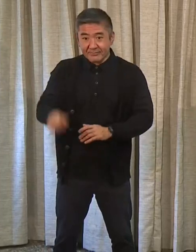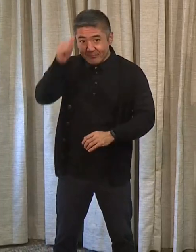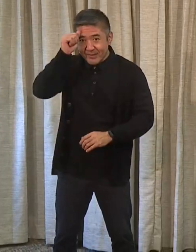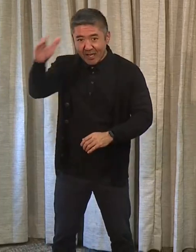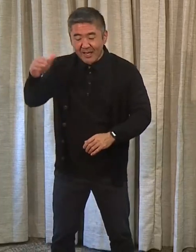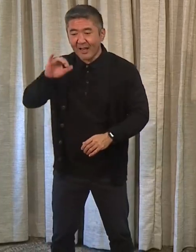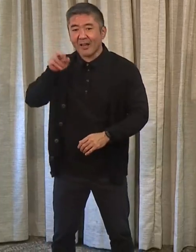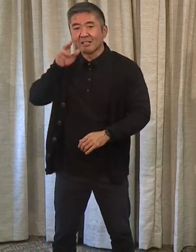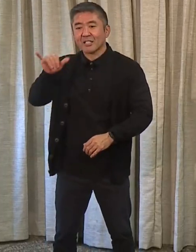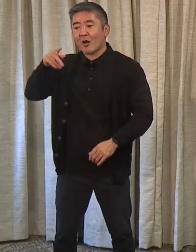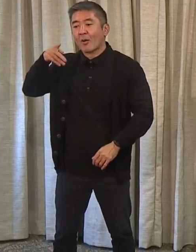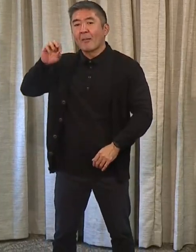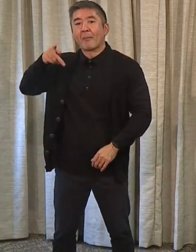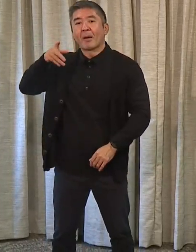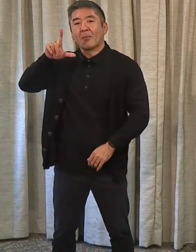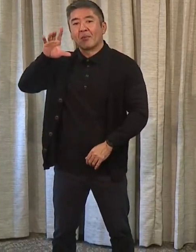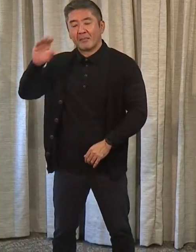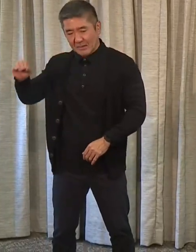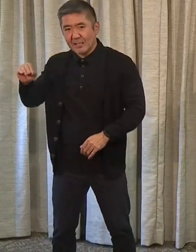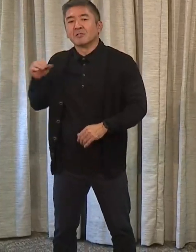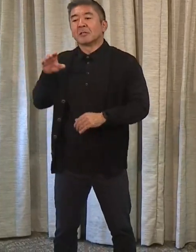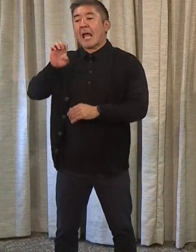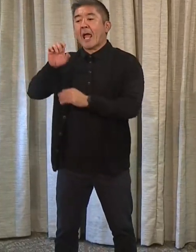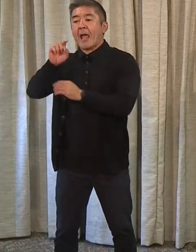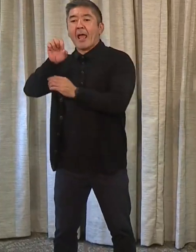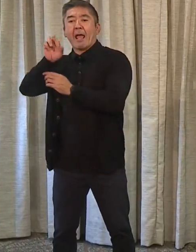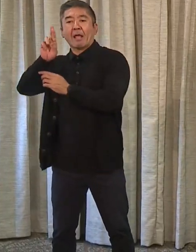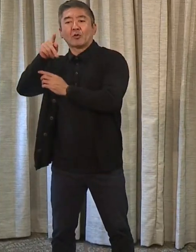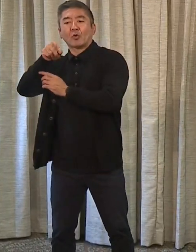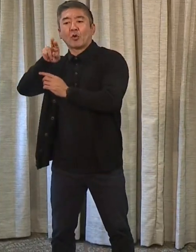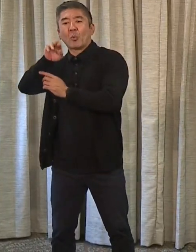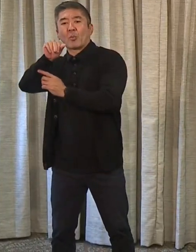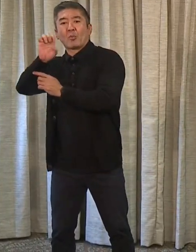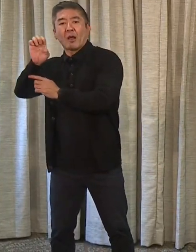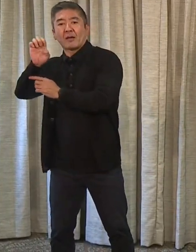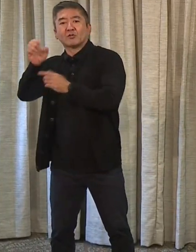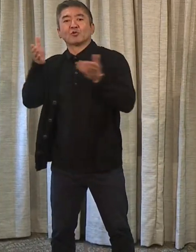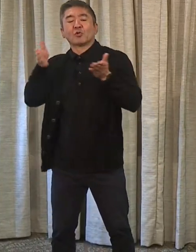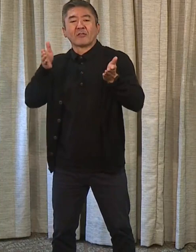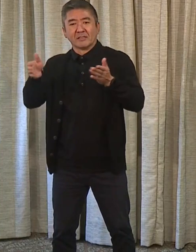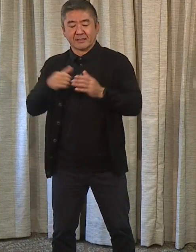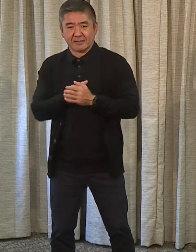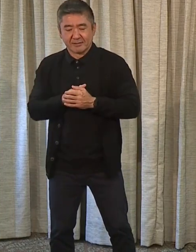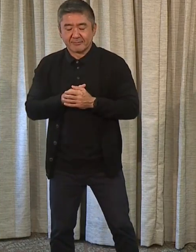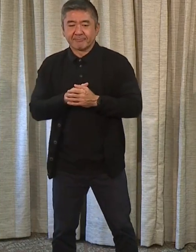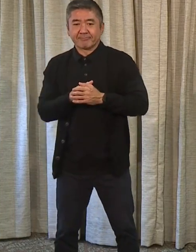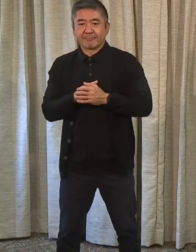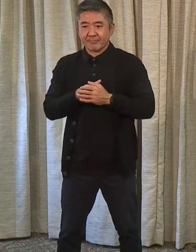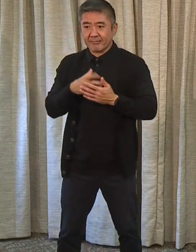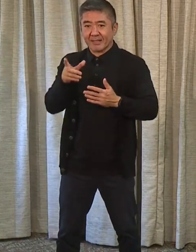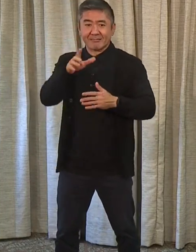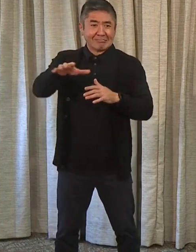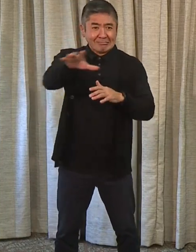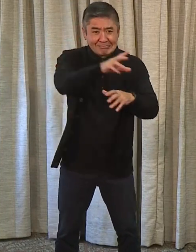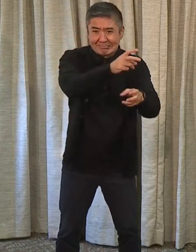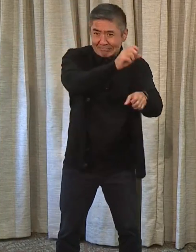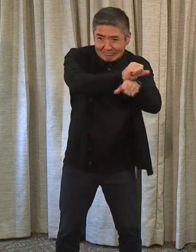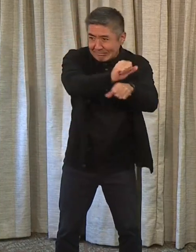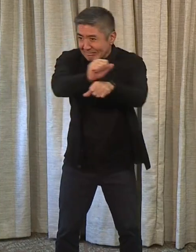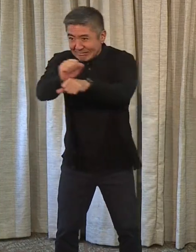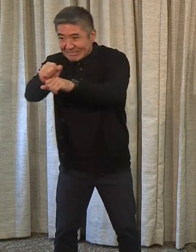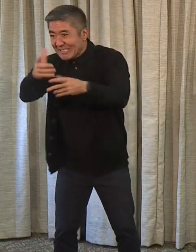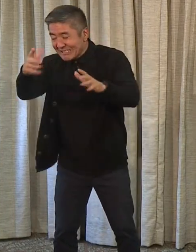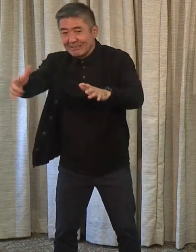Aloha. Jerry Papillo, Department of Enterprise Services. After all the hard work is done, our department basically is